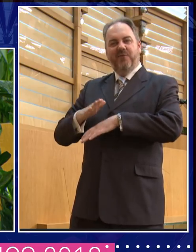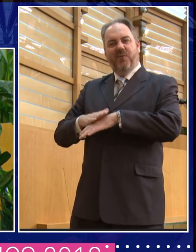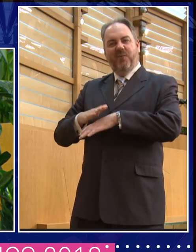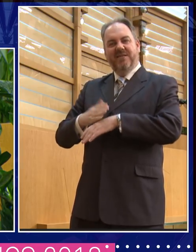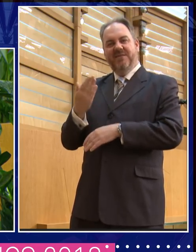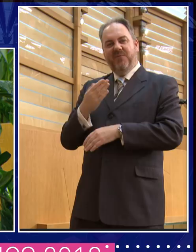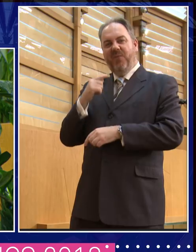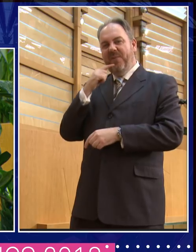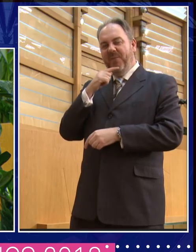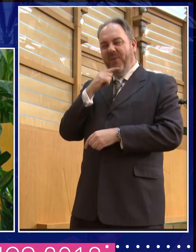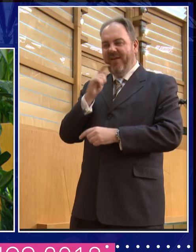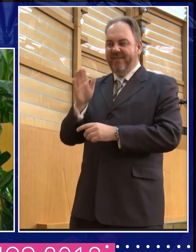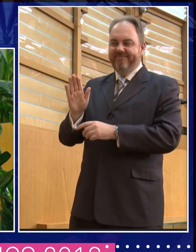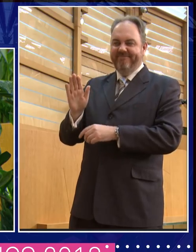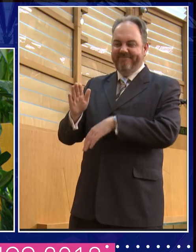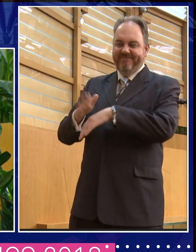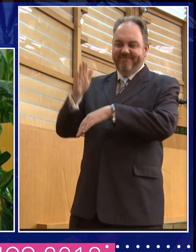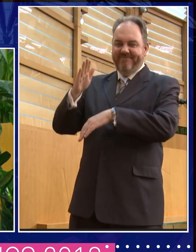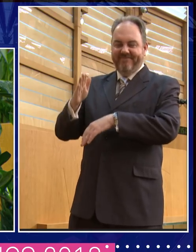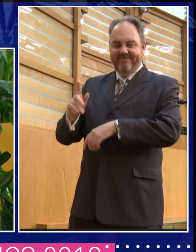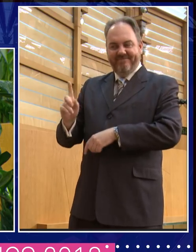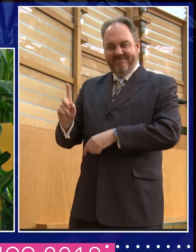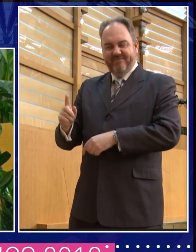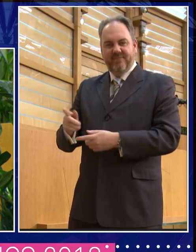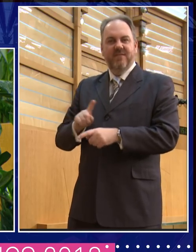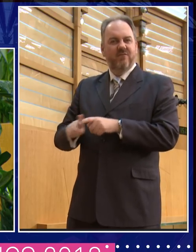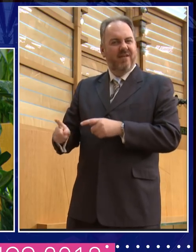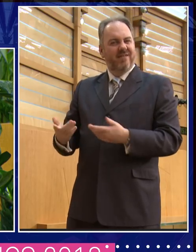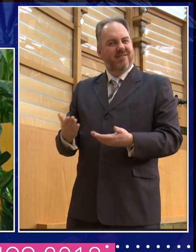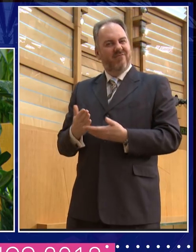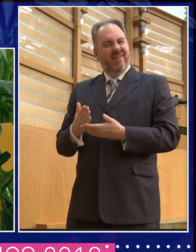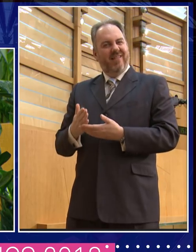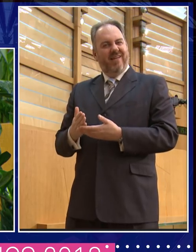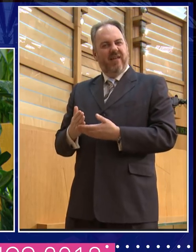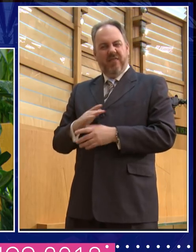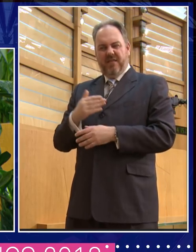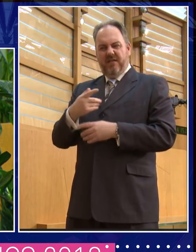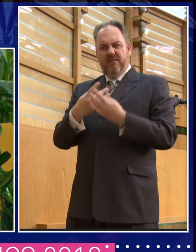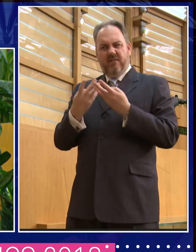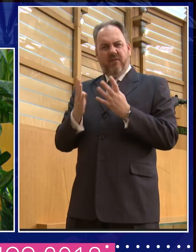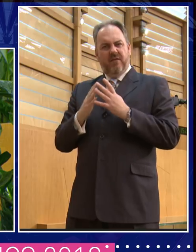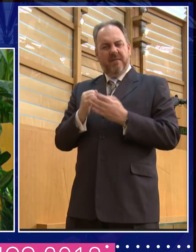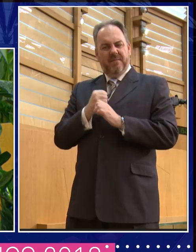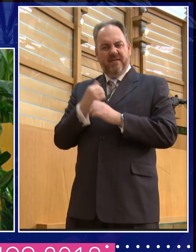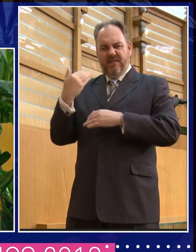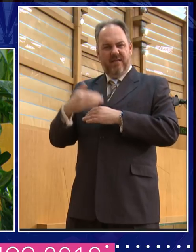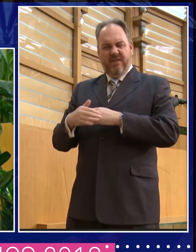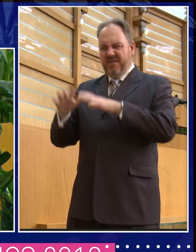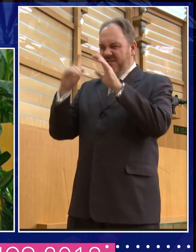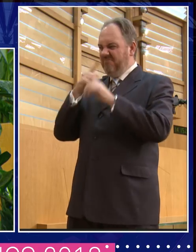do his prep better. You know, but not being told, you know, you are not fit for public office. And I think throughout this, you